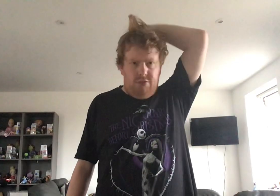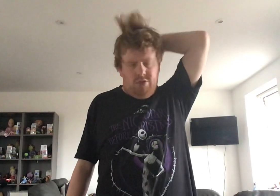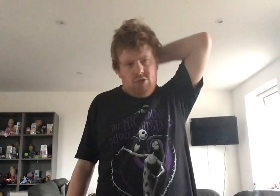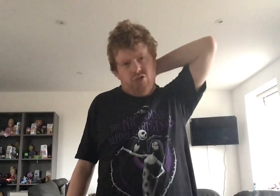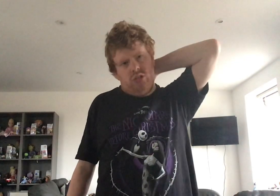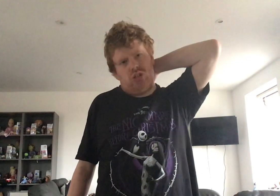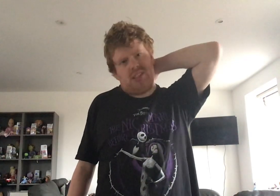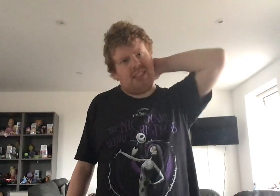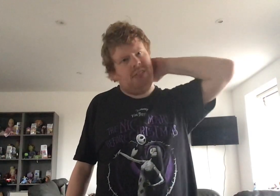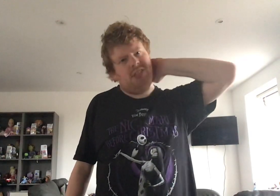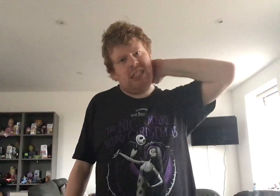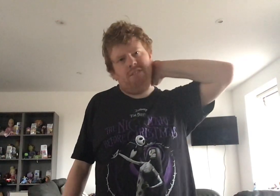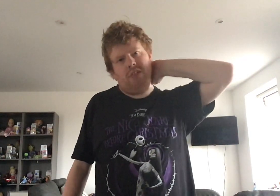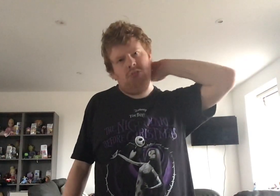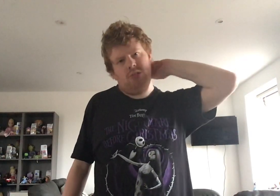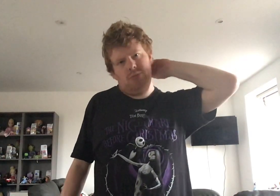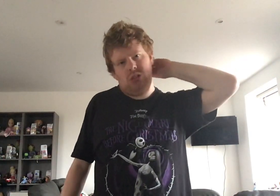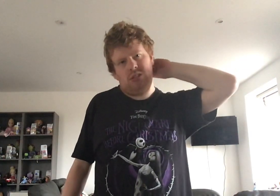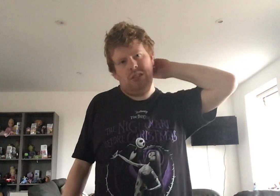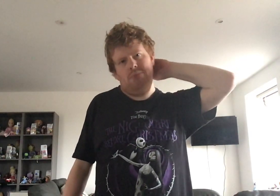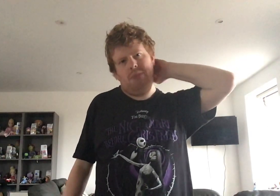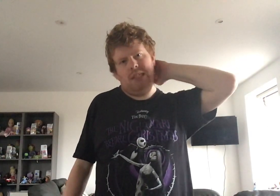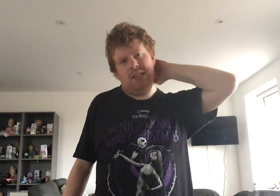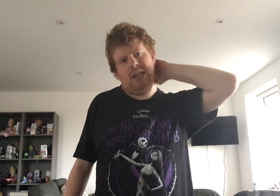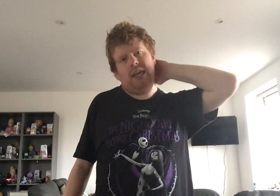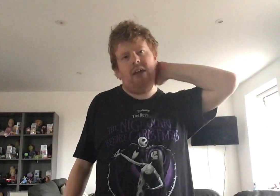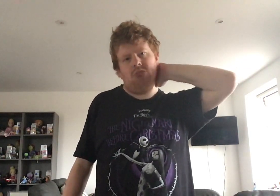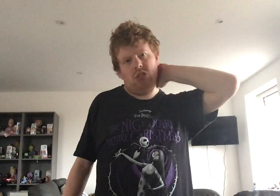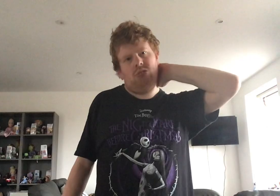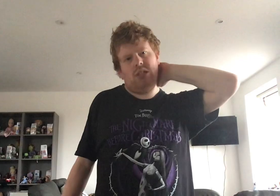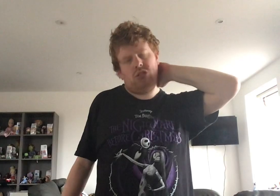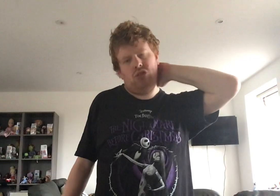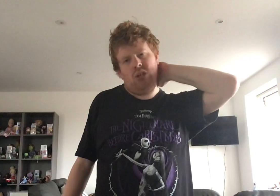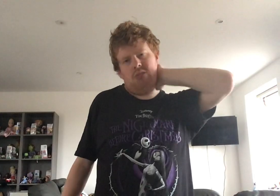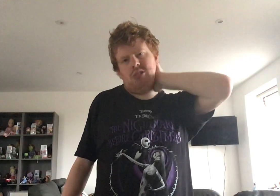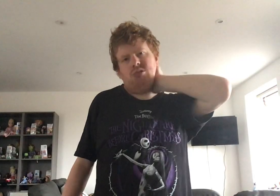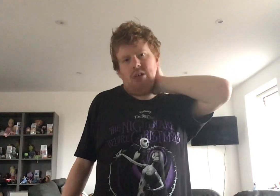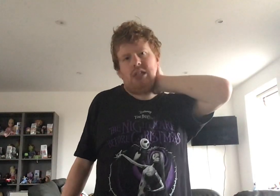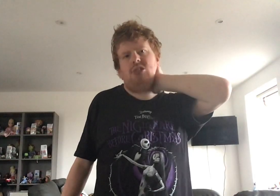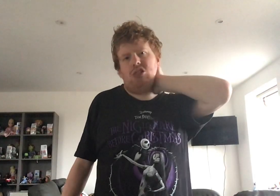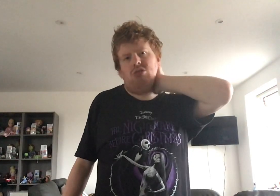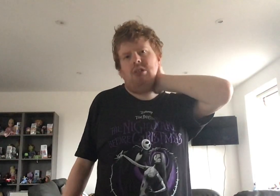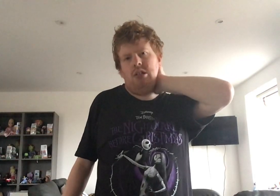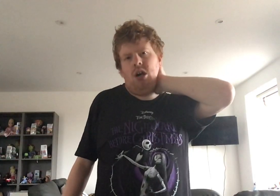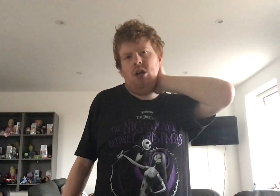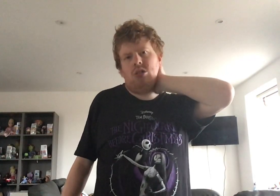George will still see Voldemort, meaning that he'll know that Doodly was right all along.